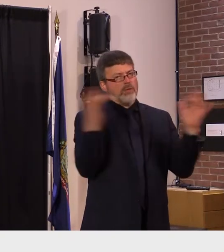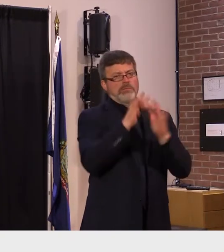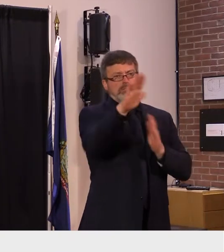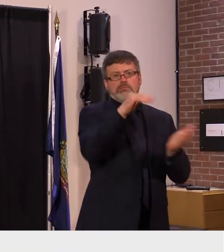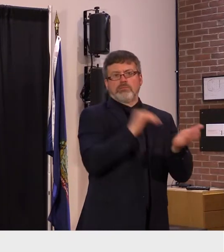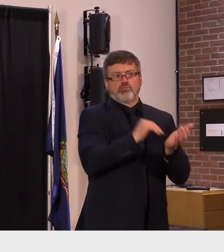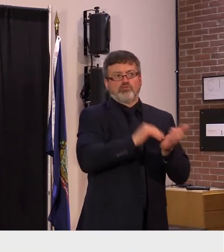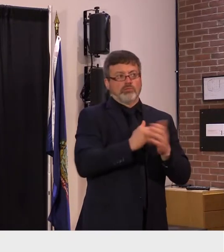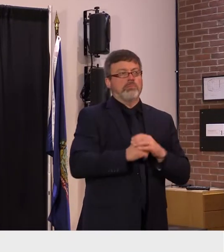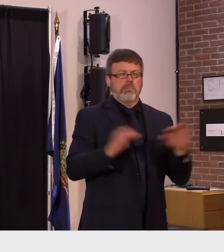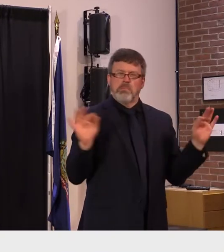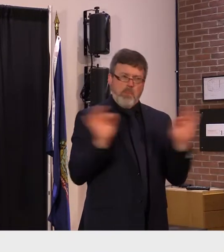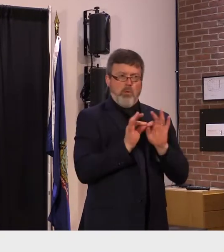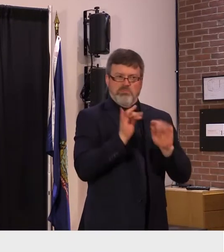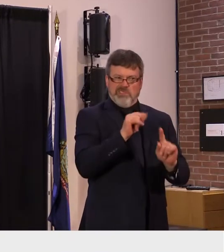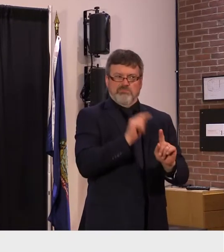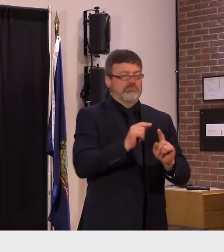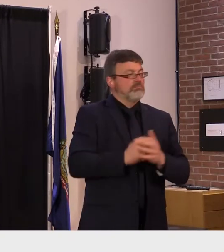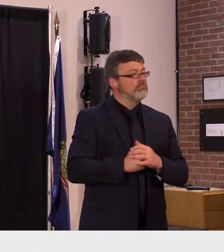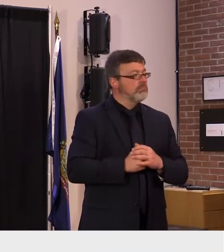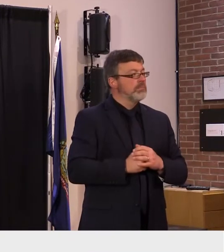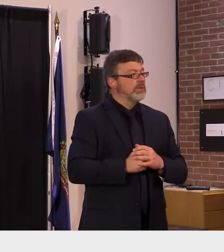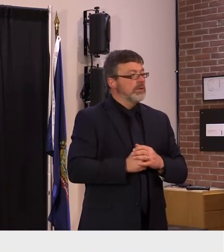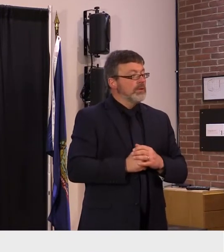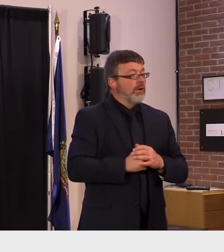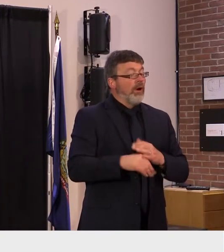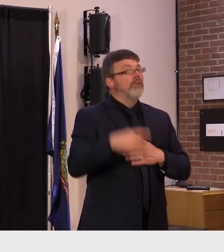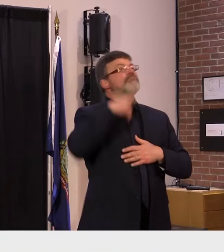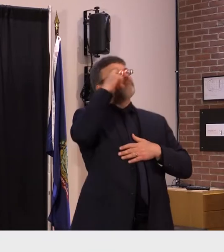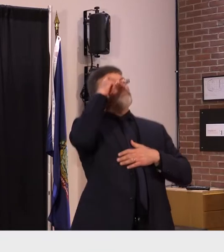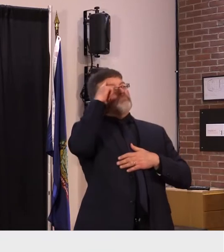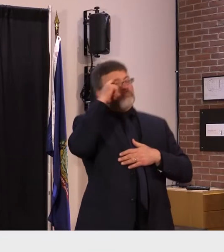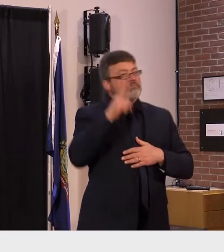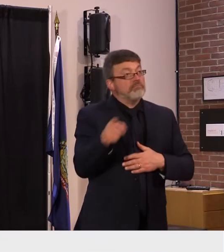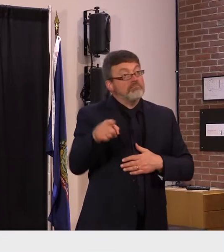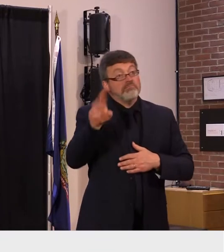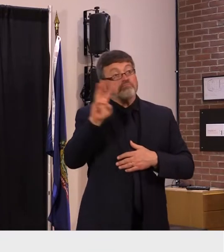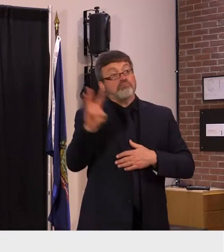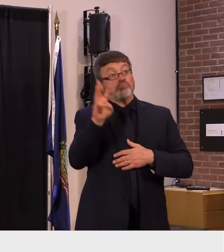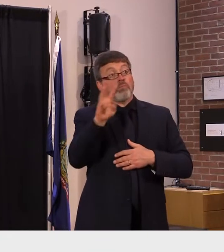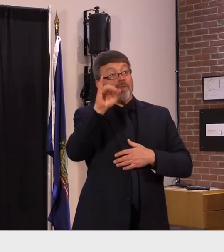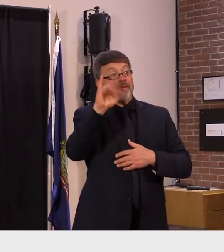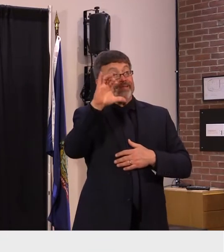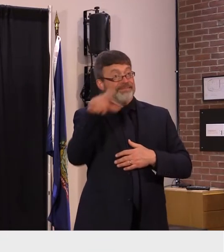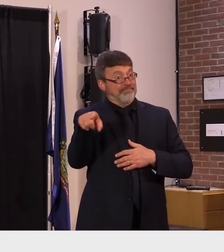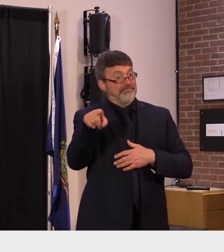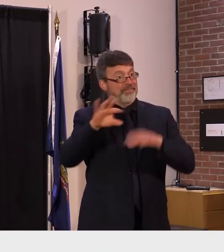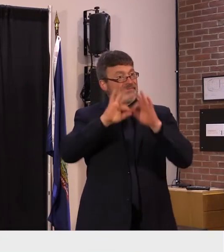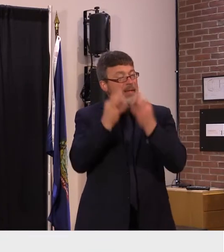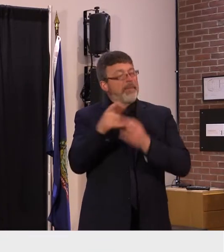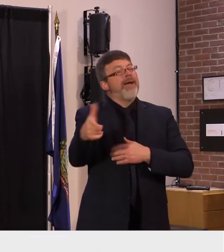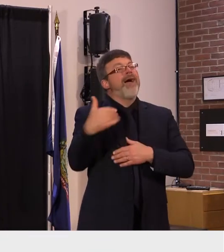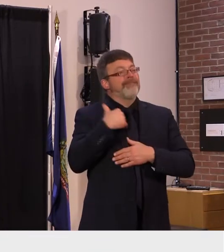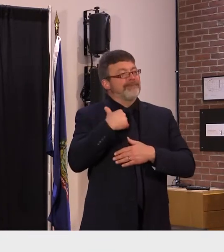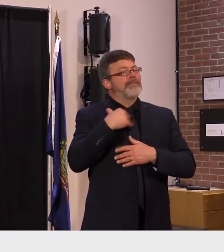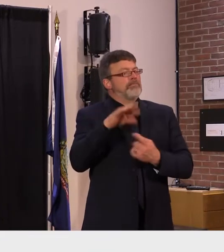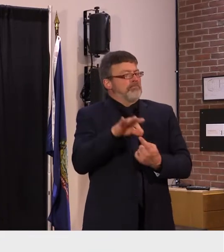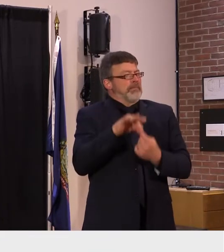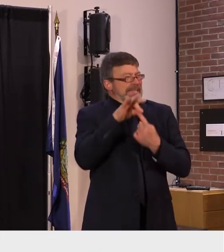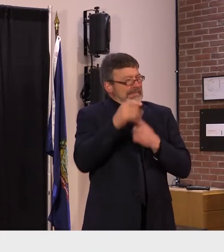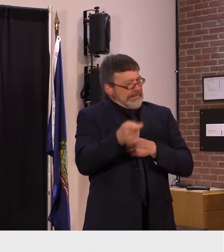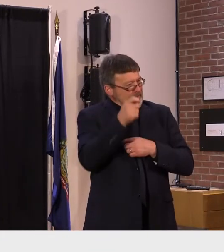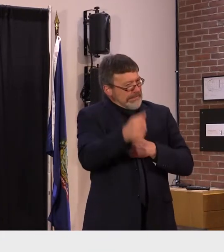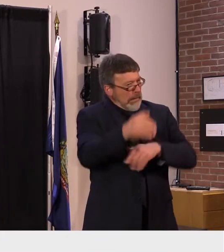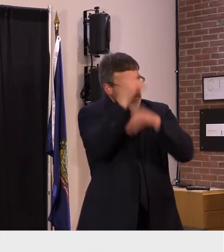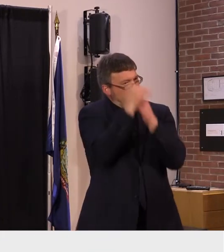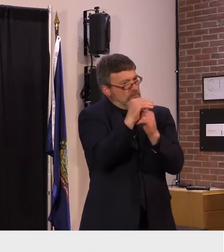opportunities for our wick families in addition to some walk-in only clinics around the state the